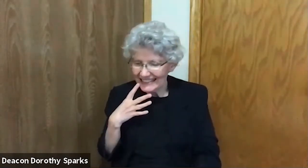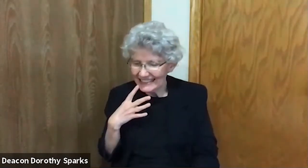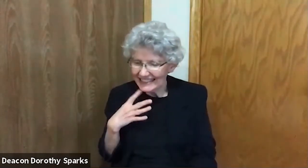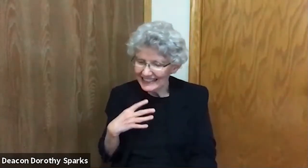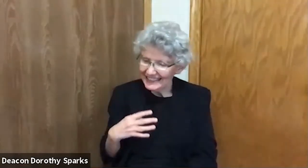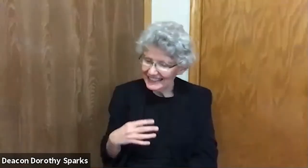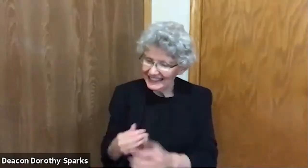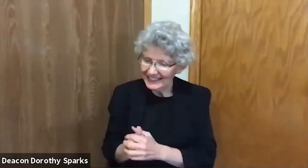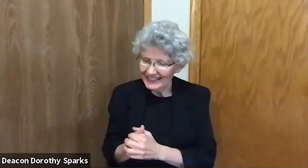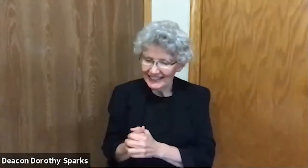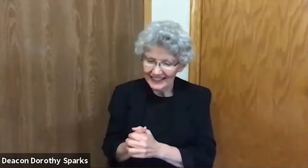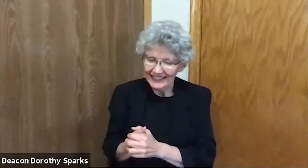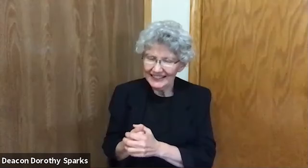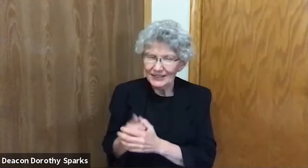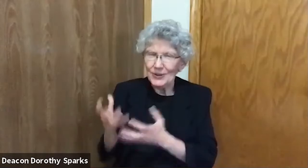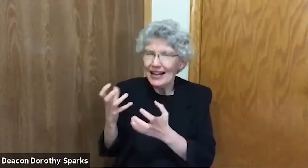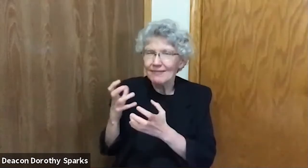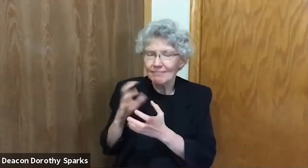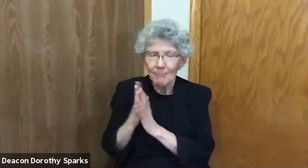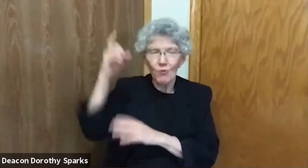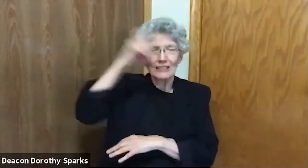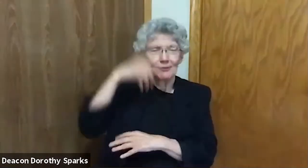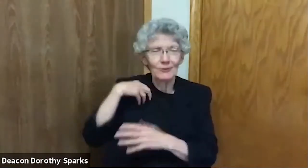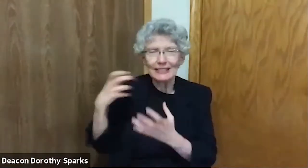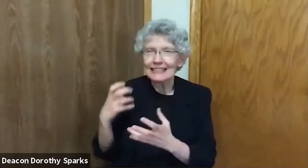She wanted the wisdom that it would give to her.